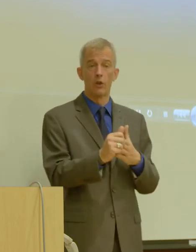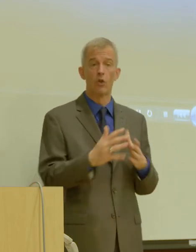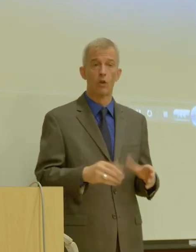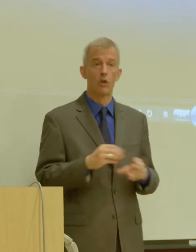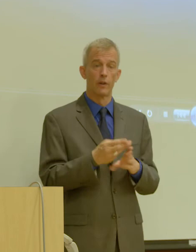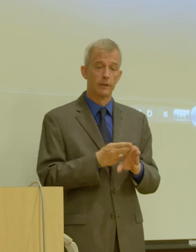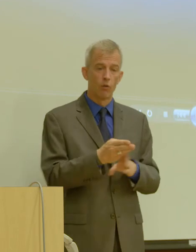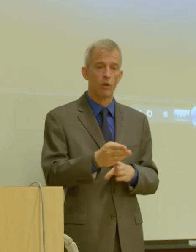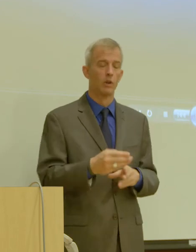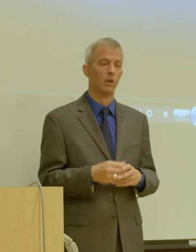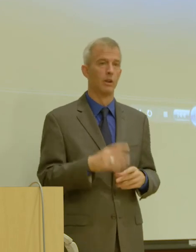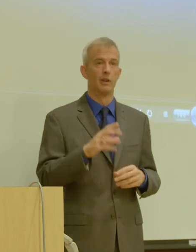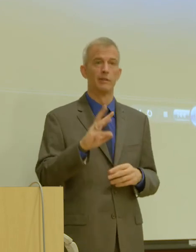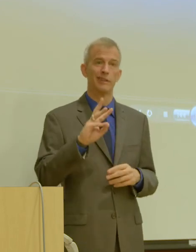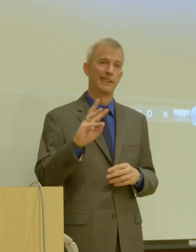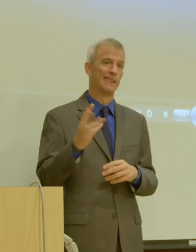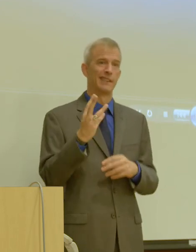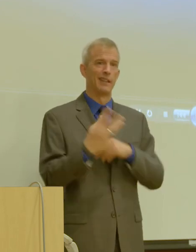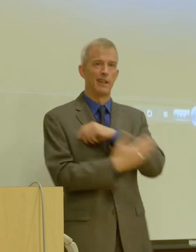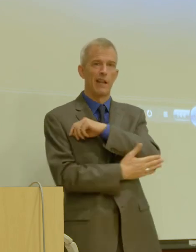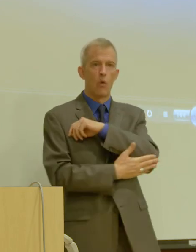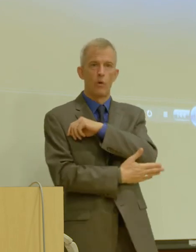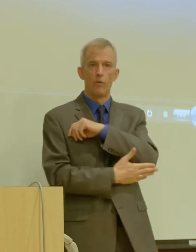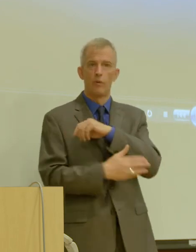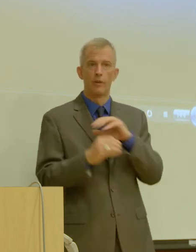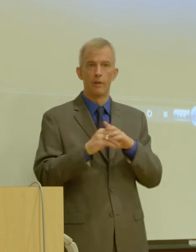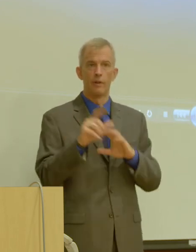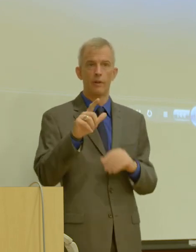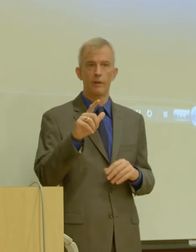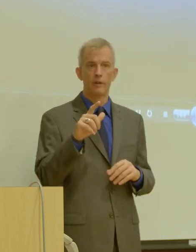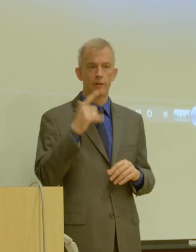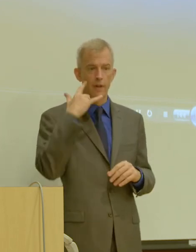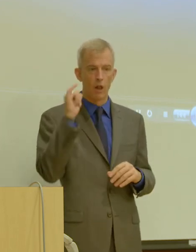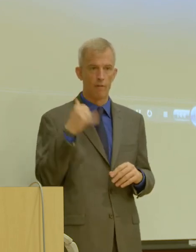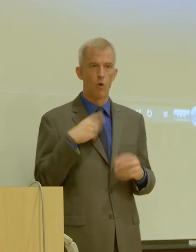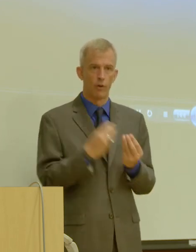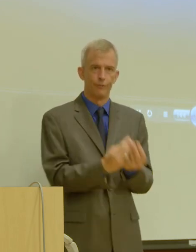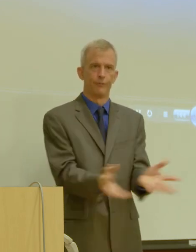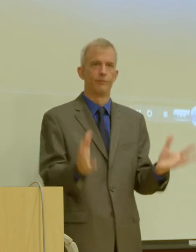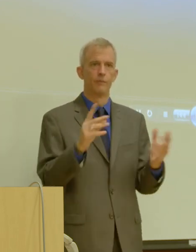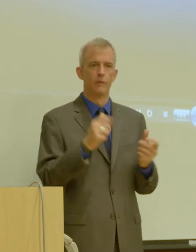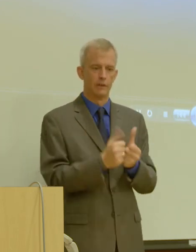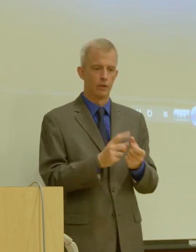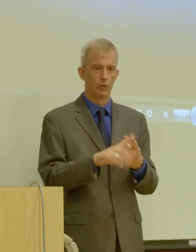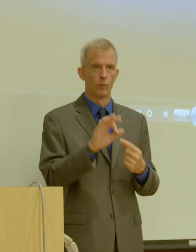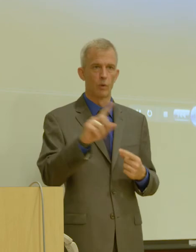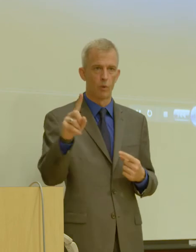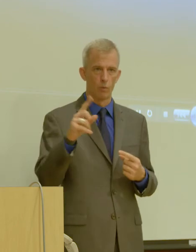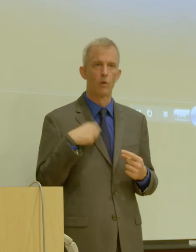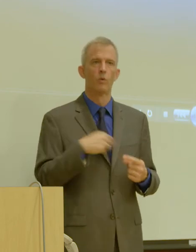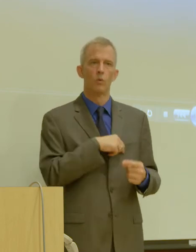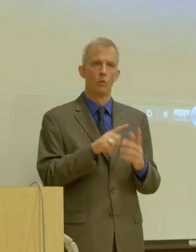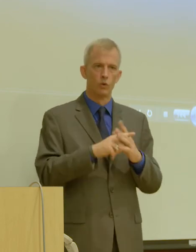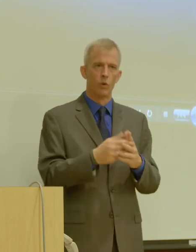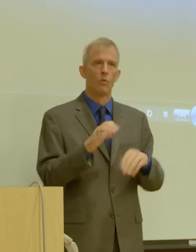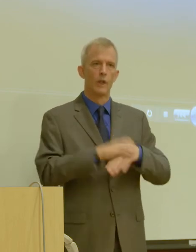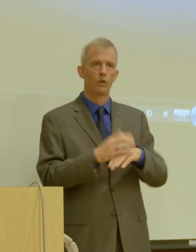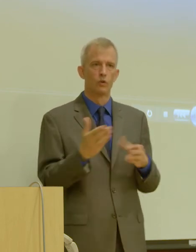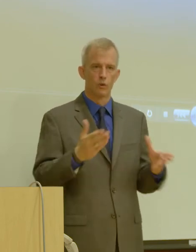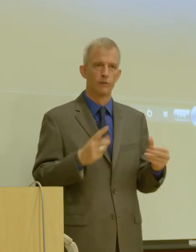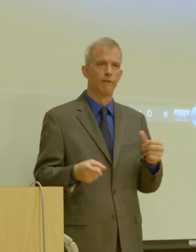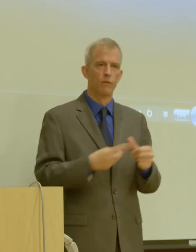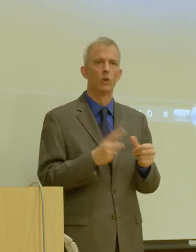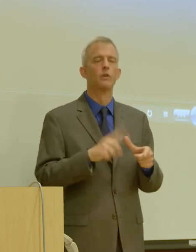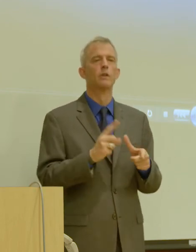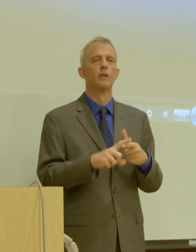it's the sixth county that we have for the state of California. That's, that's rolling out Texas. we're starting here, uh, with English services first, and then we're going to find our way to